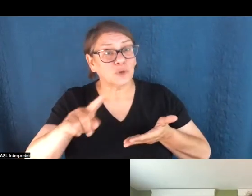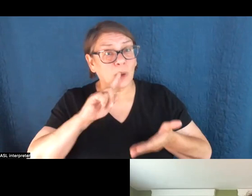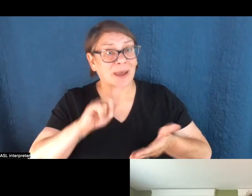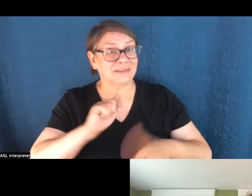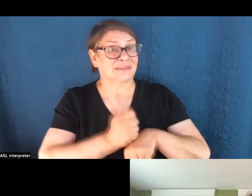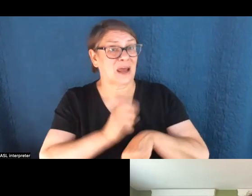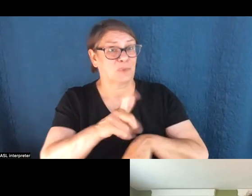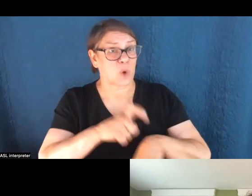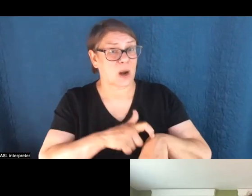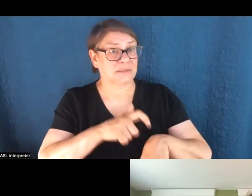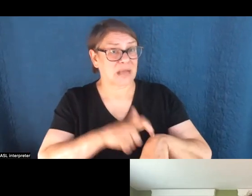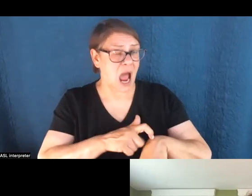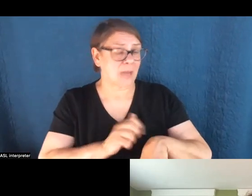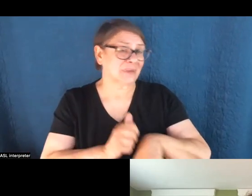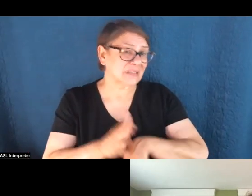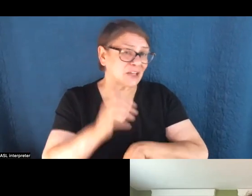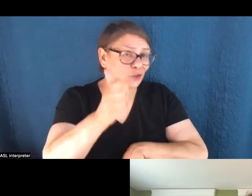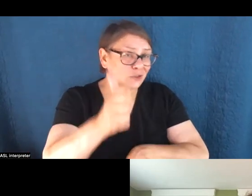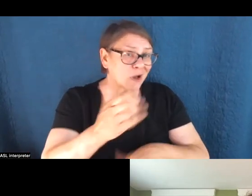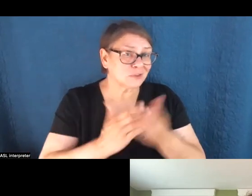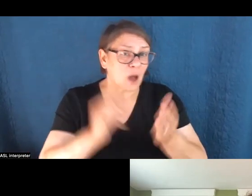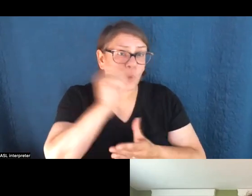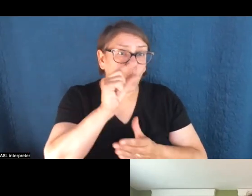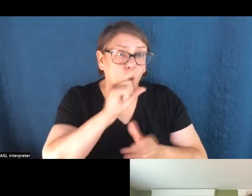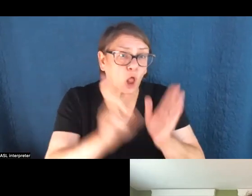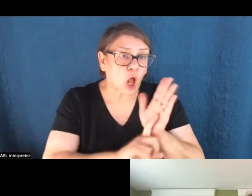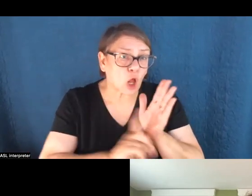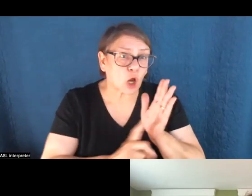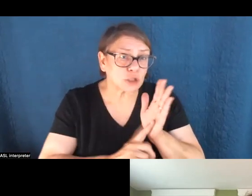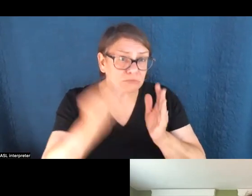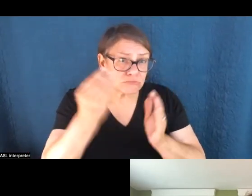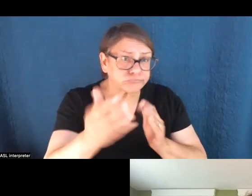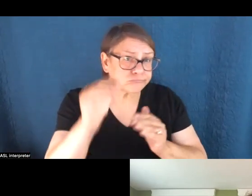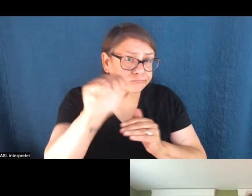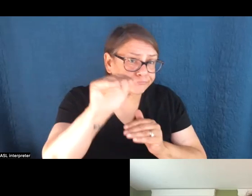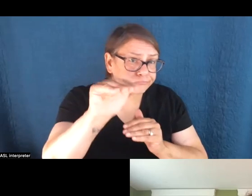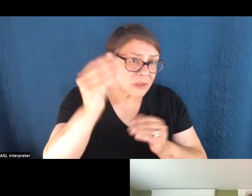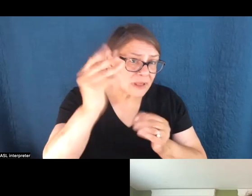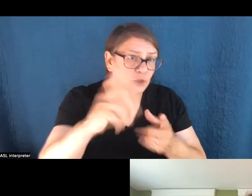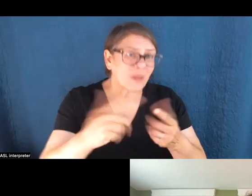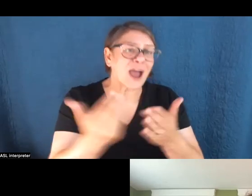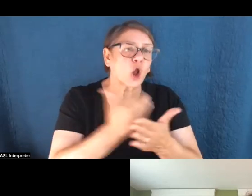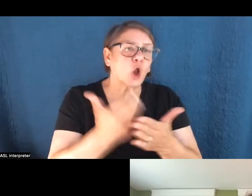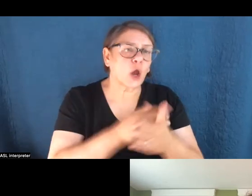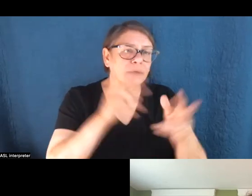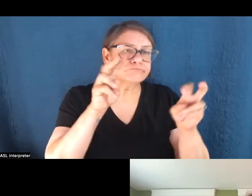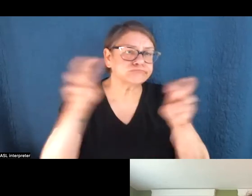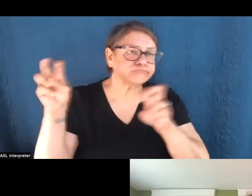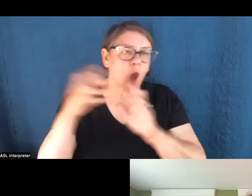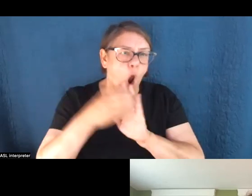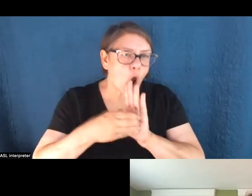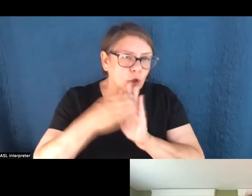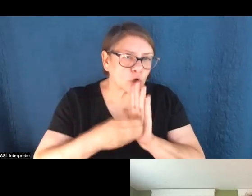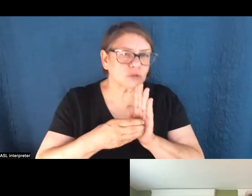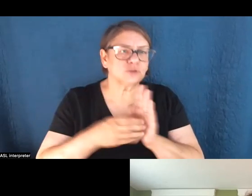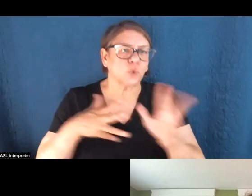some Google alerts and sign up for some, you know, there are a lot of good newsletters out there that just compile headlines that keep keeping up with what's happening in, in